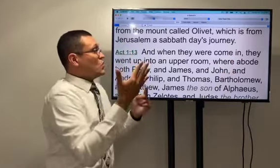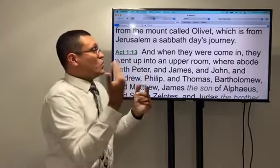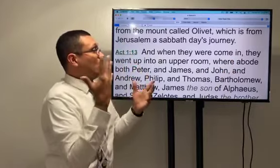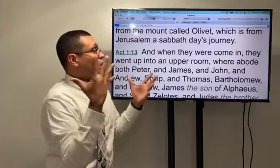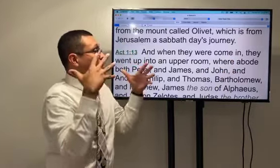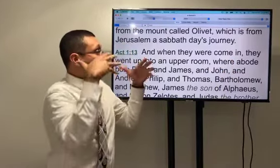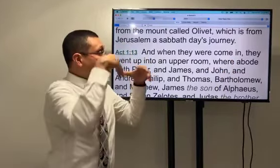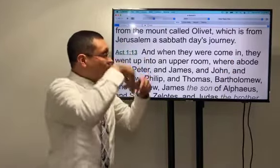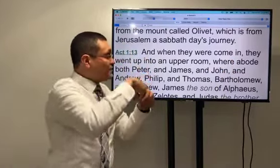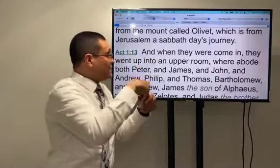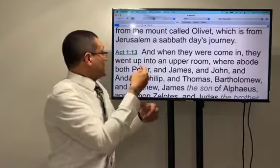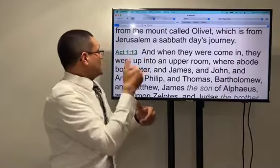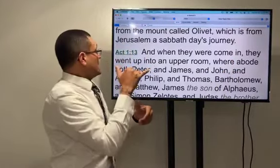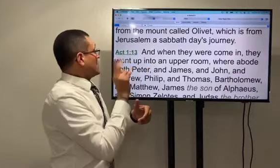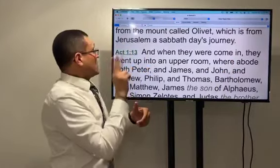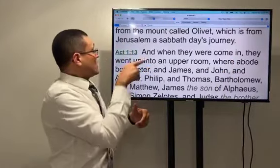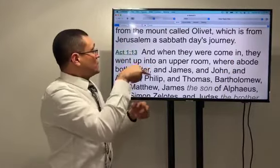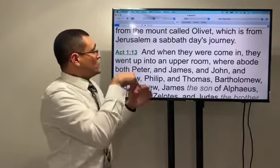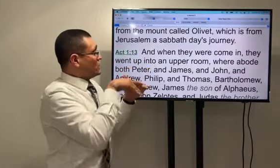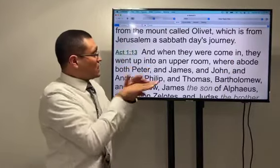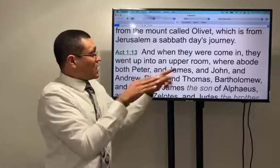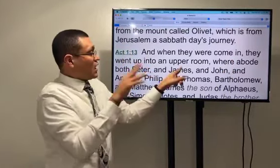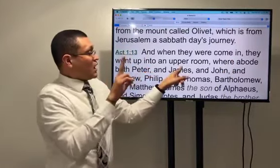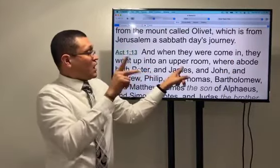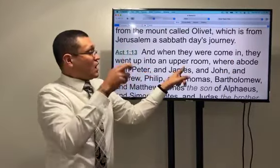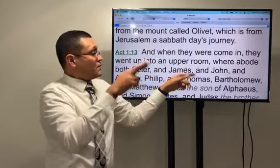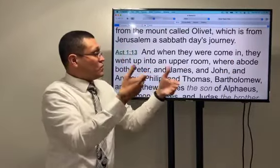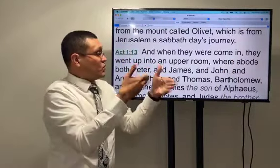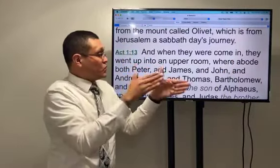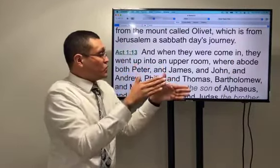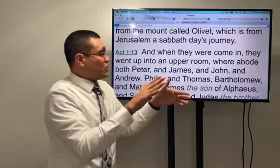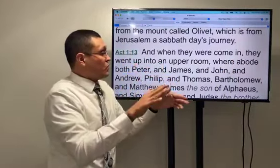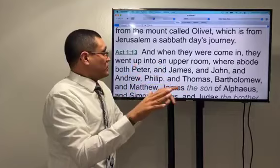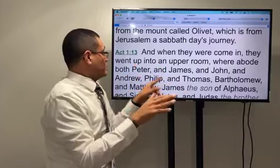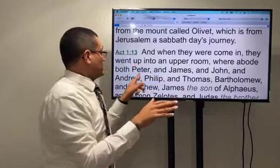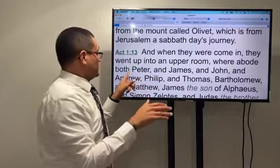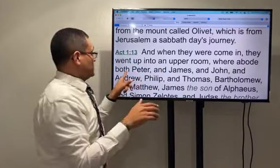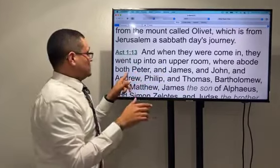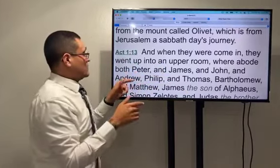it says when they were come in they went up into an upper room